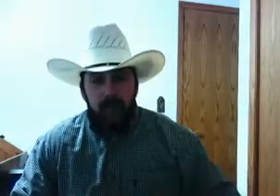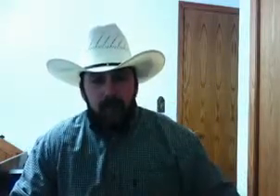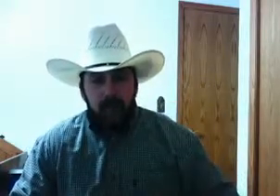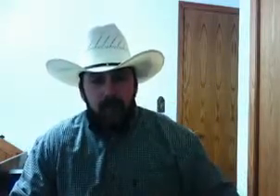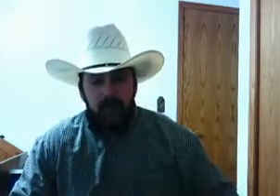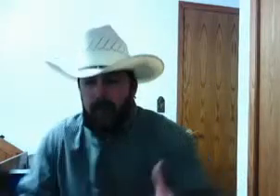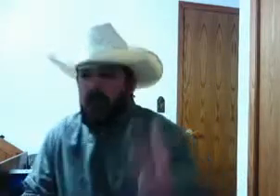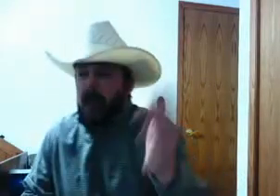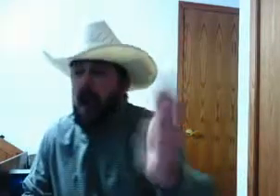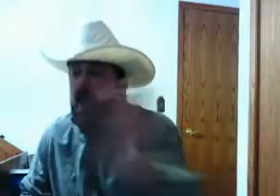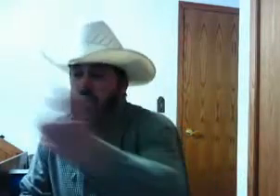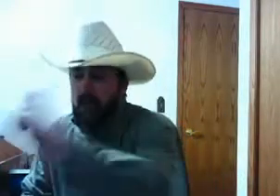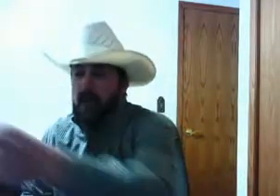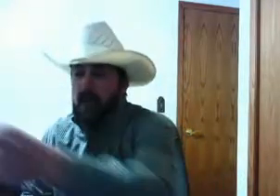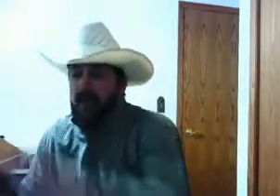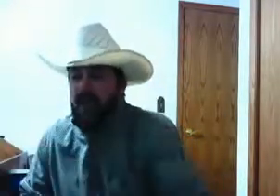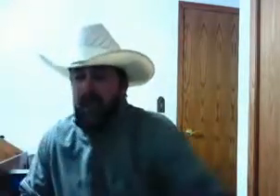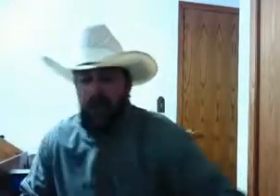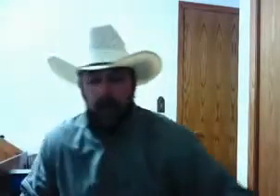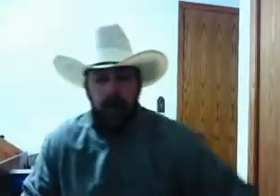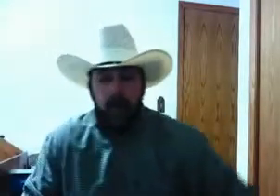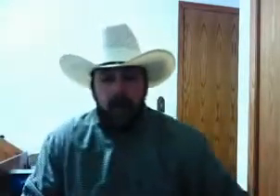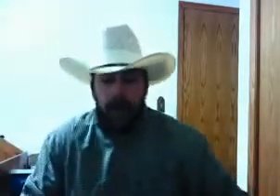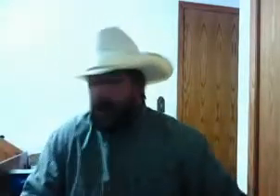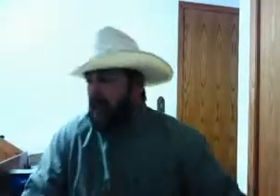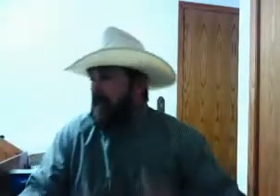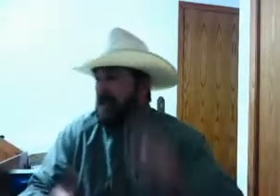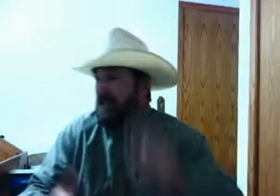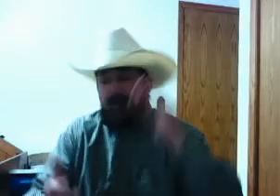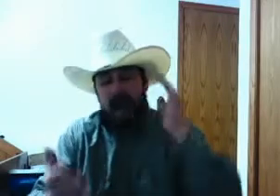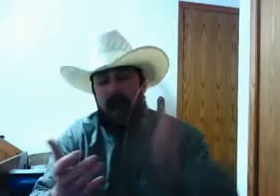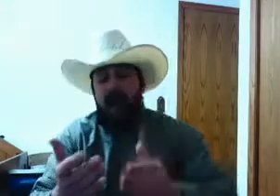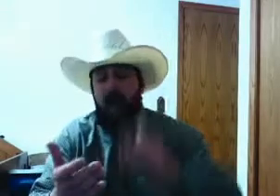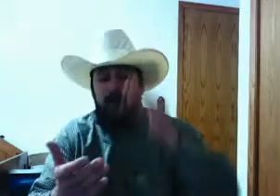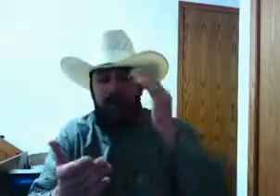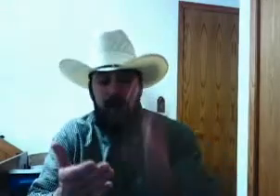You're supposed to honor what they say. But I see time after time,